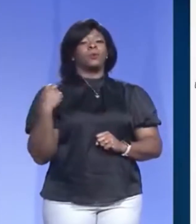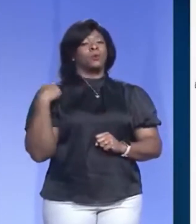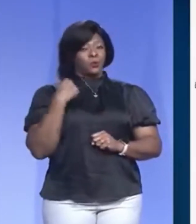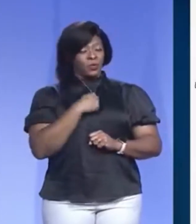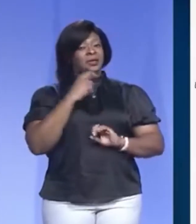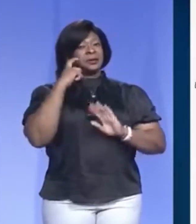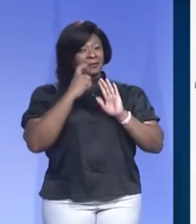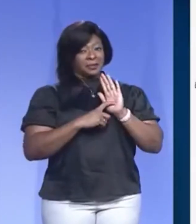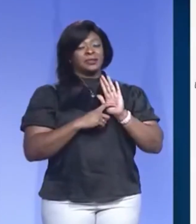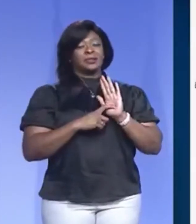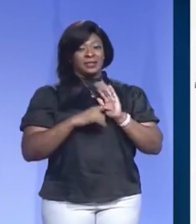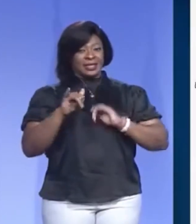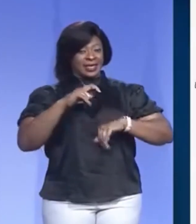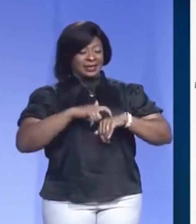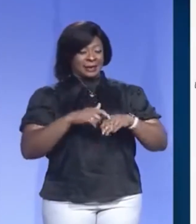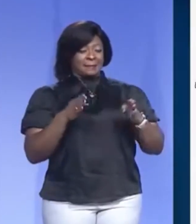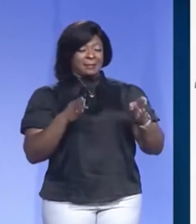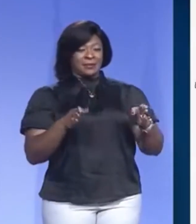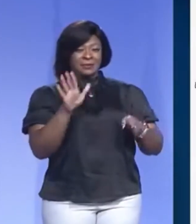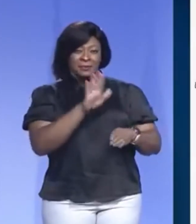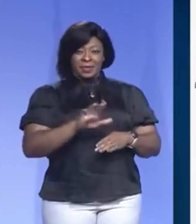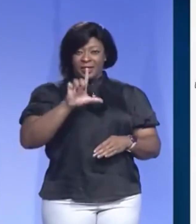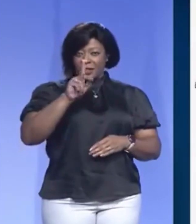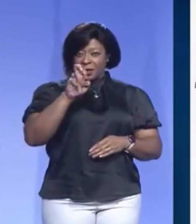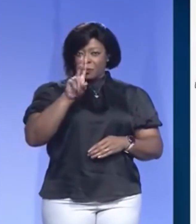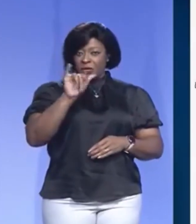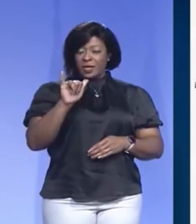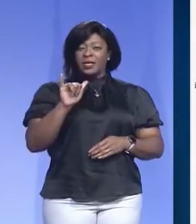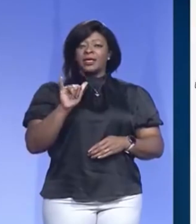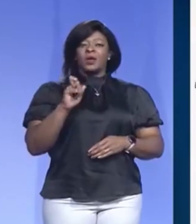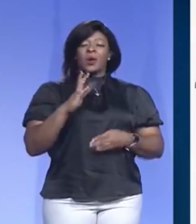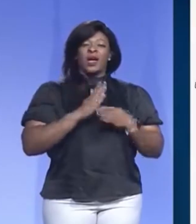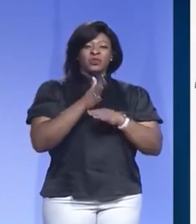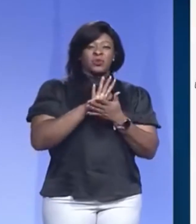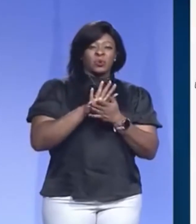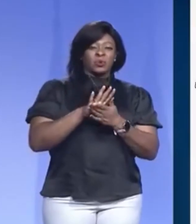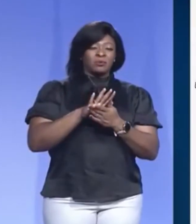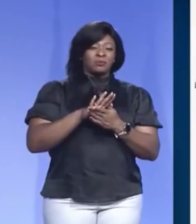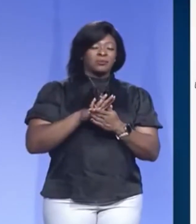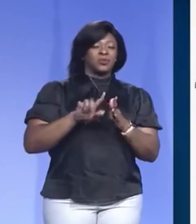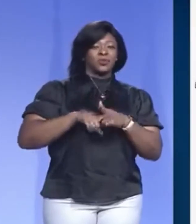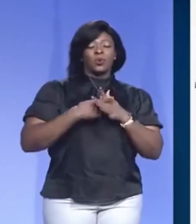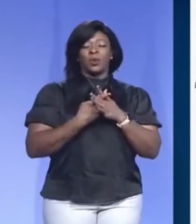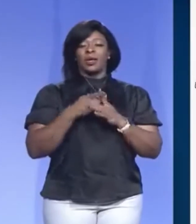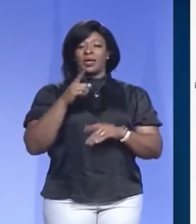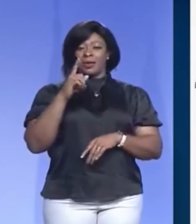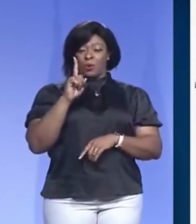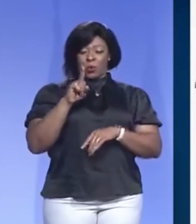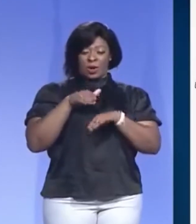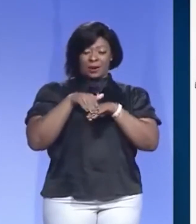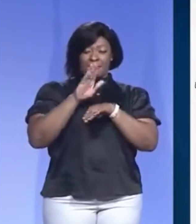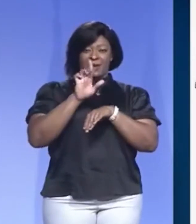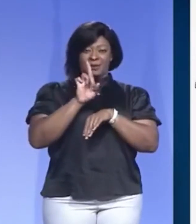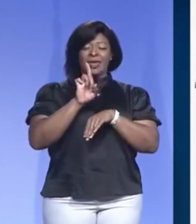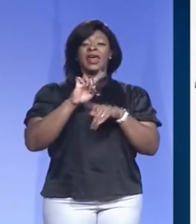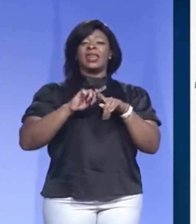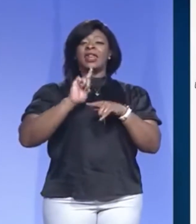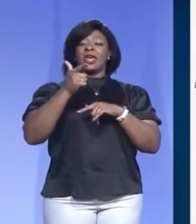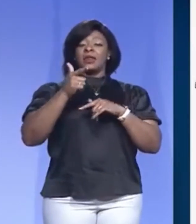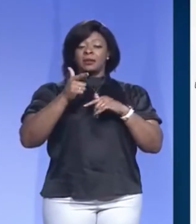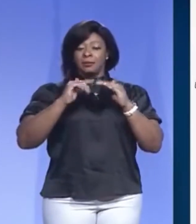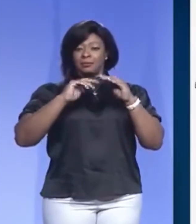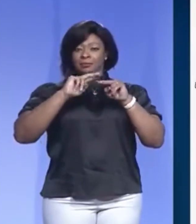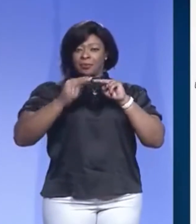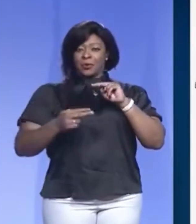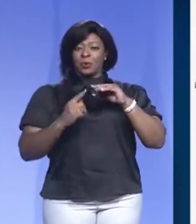a period of time around labor day or just a little after where it went back above one and then we were able to go below one once again